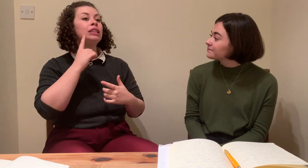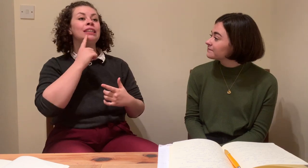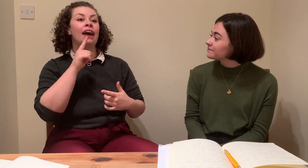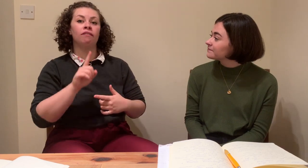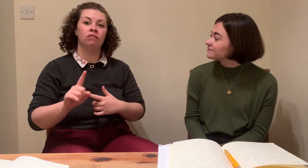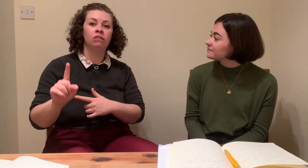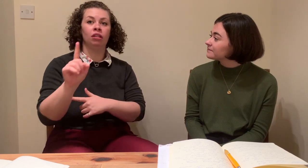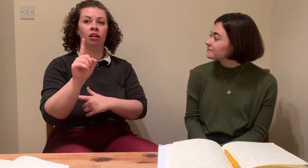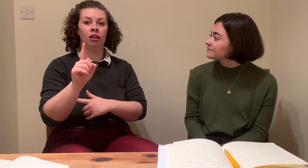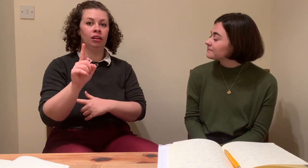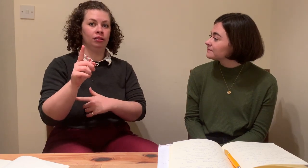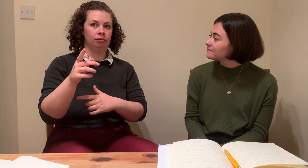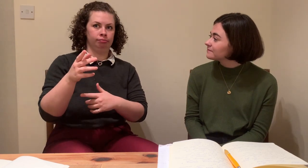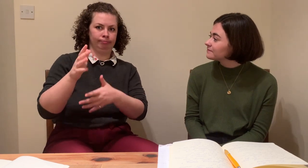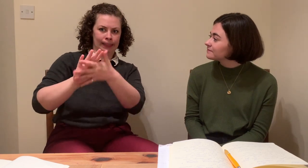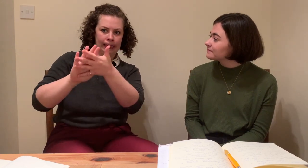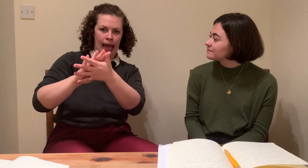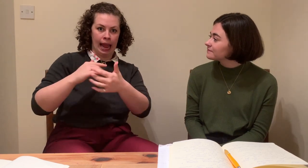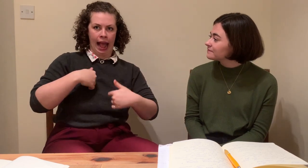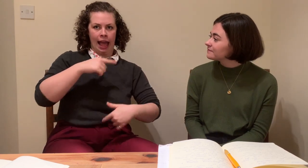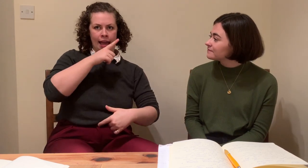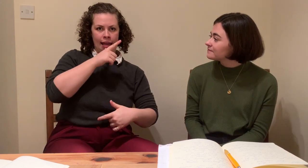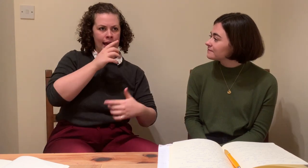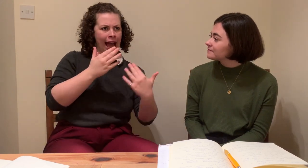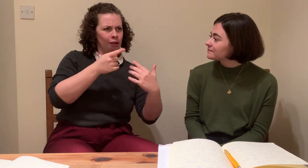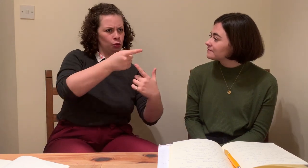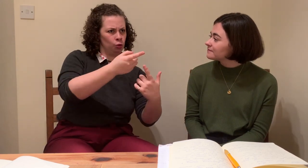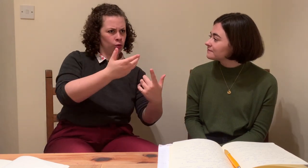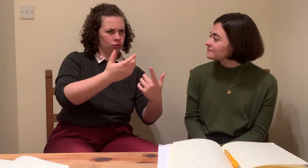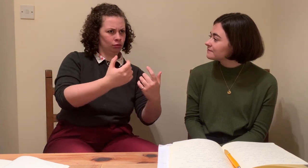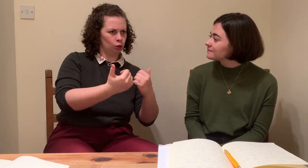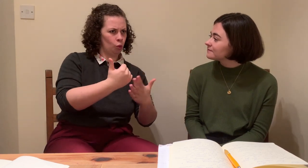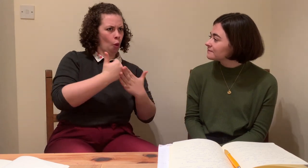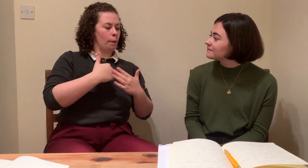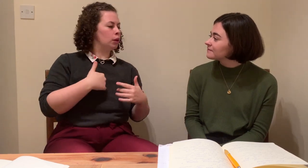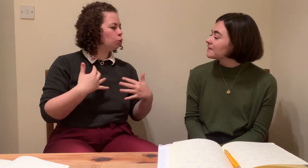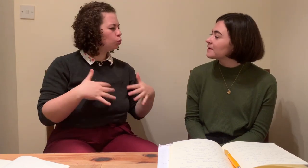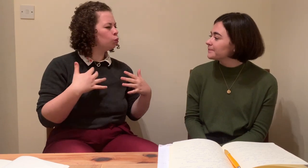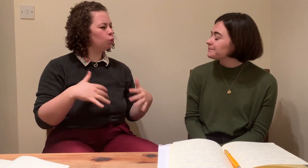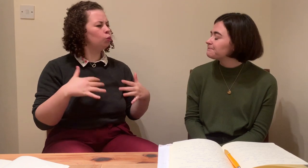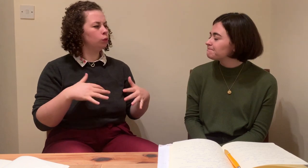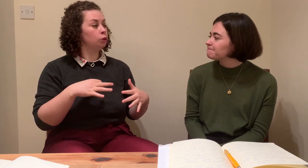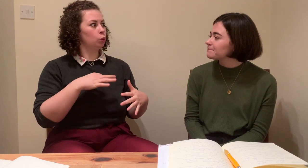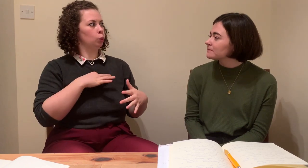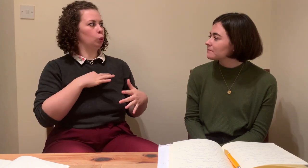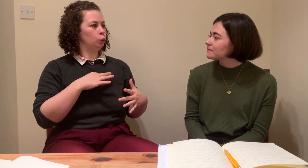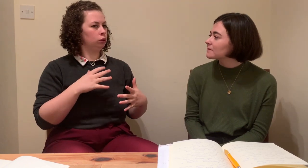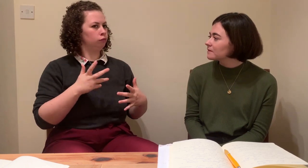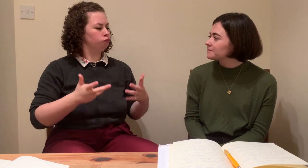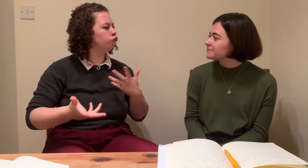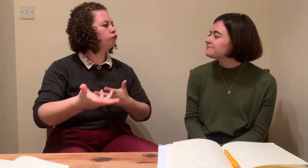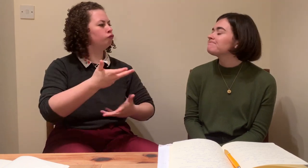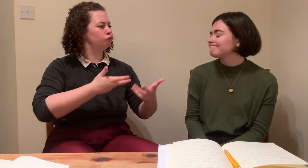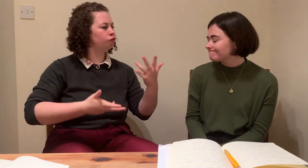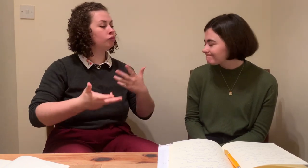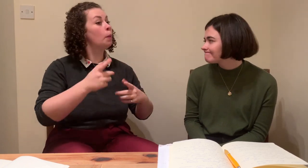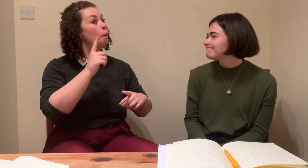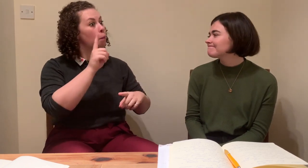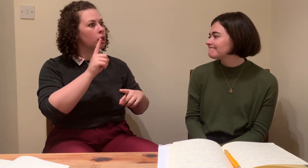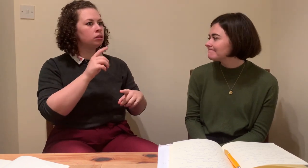Danish sign language. She was Danish. And her hearing interpreter would monitor me to make sure I was on track. And she could interrupt